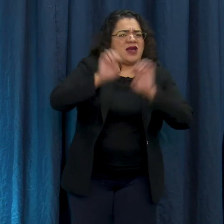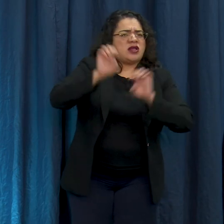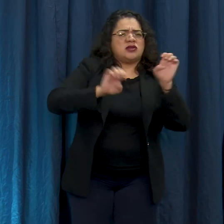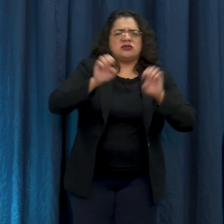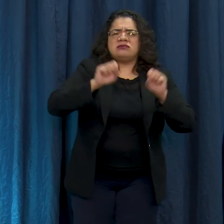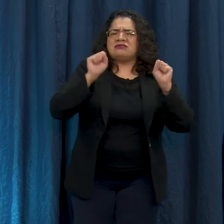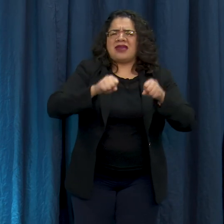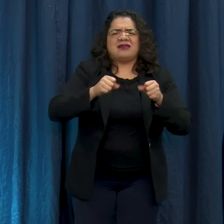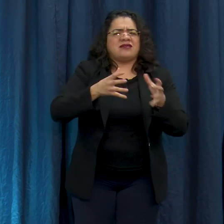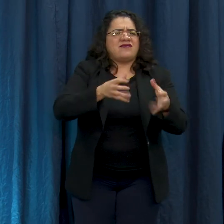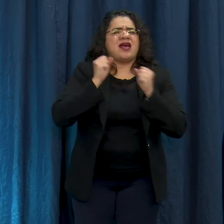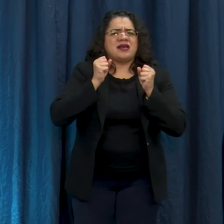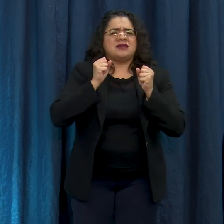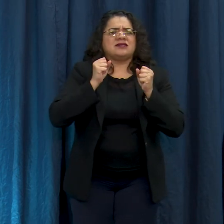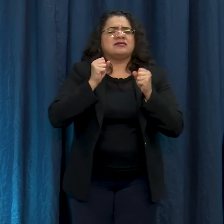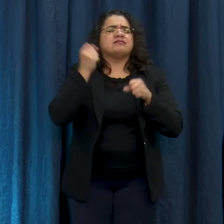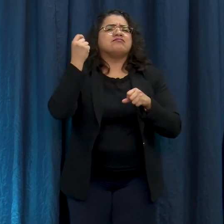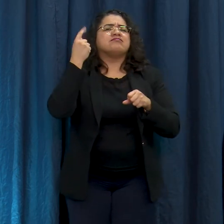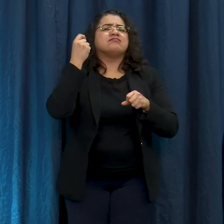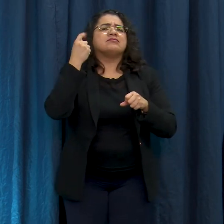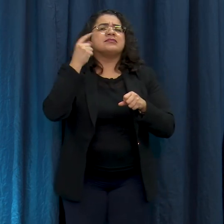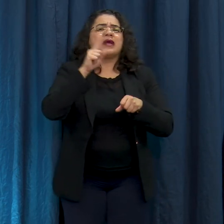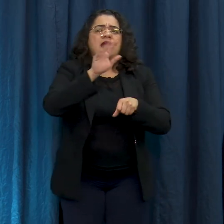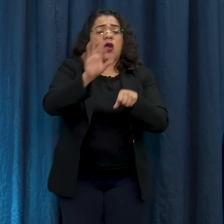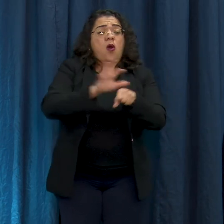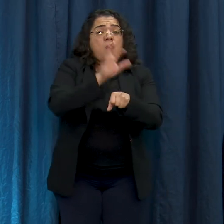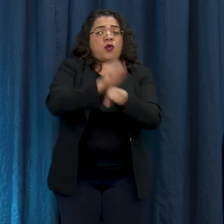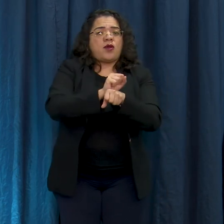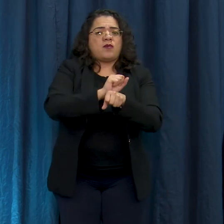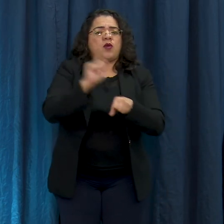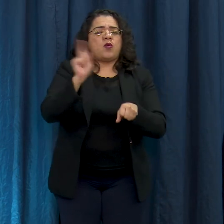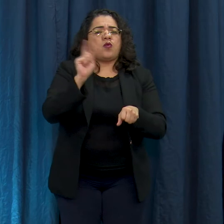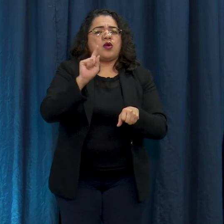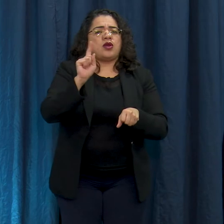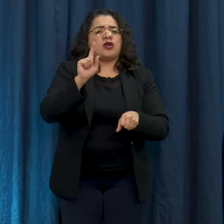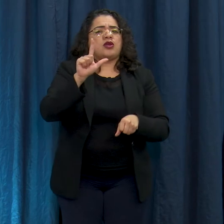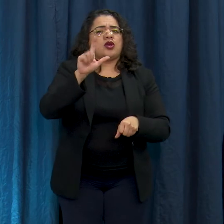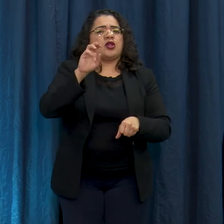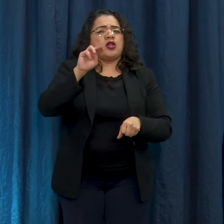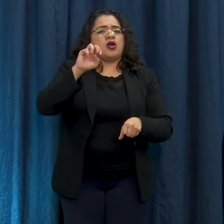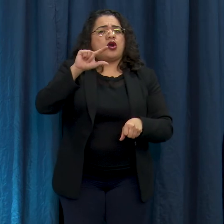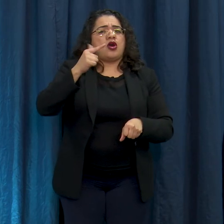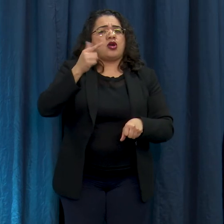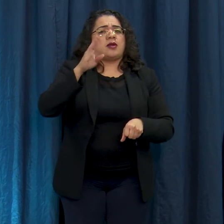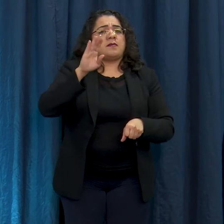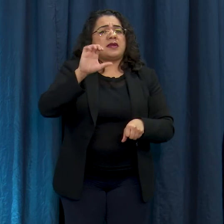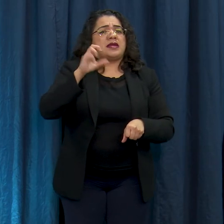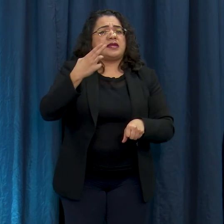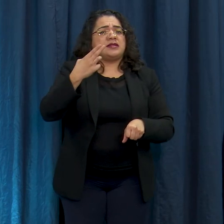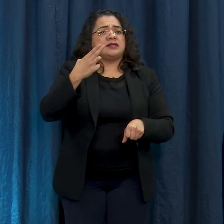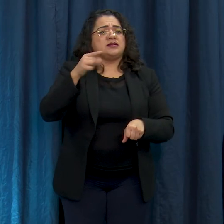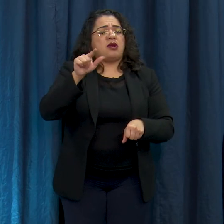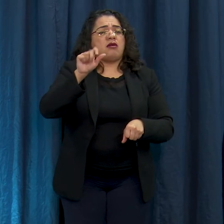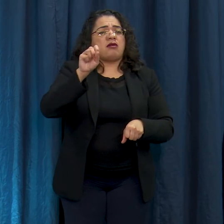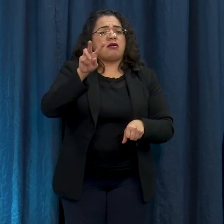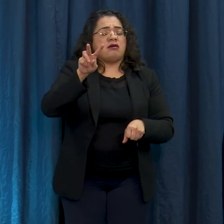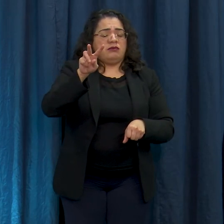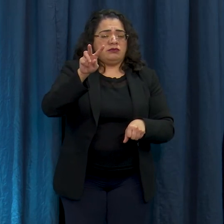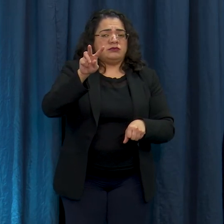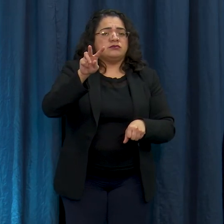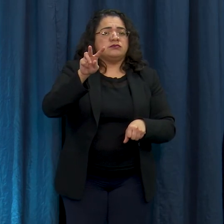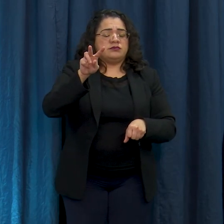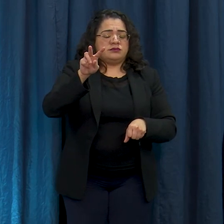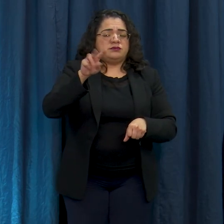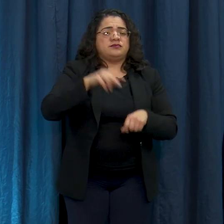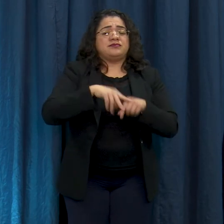deberán hacer y tiene que asegurarse que hagan una cita a través del portal de nuestro sitio web al si el sitio web para